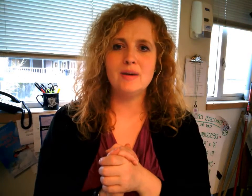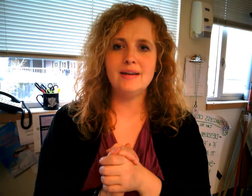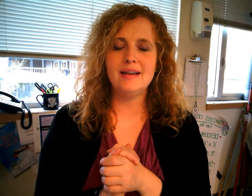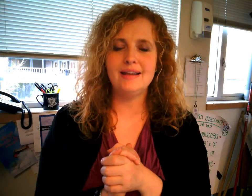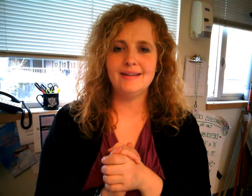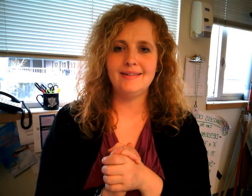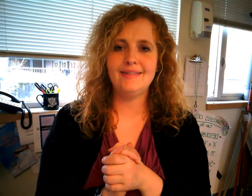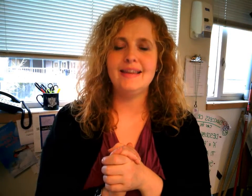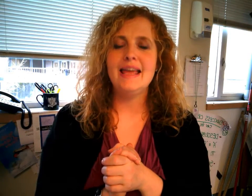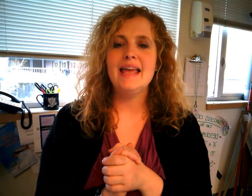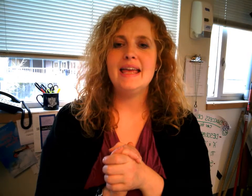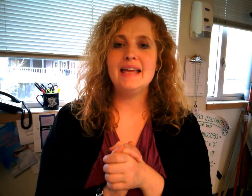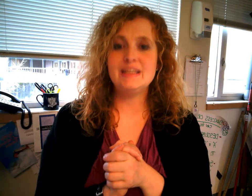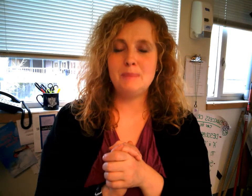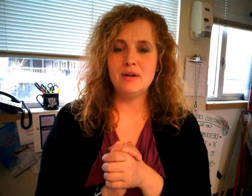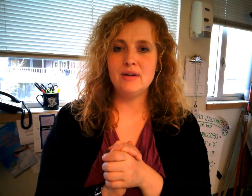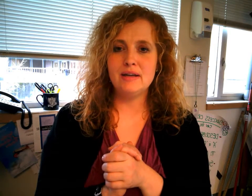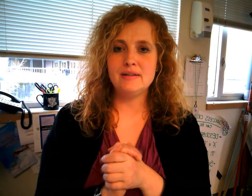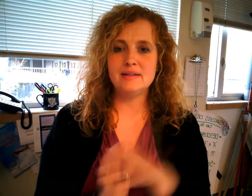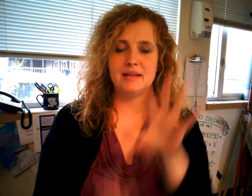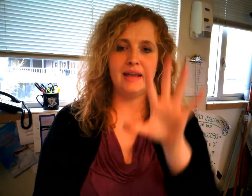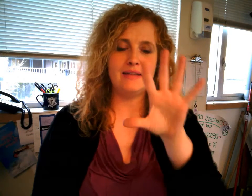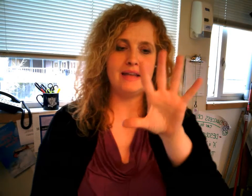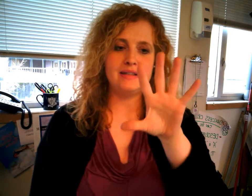is experience and that's